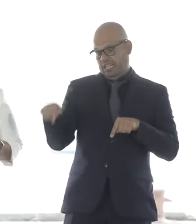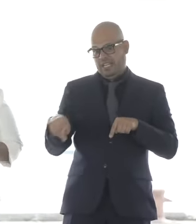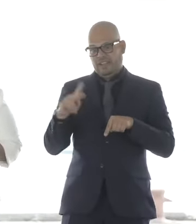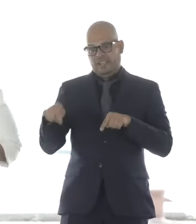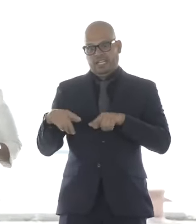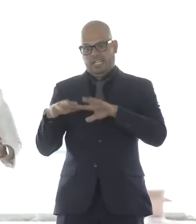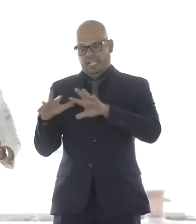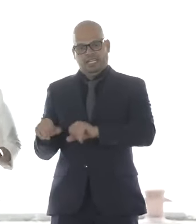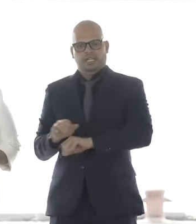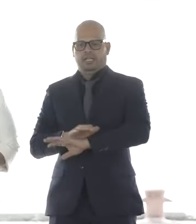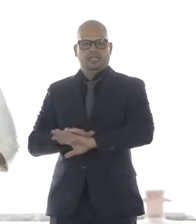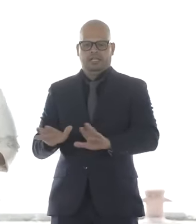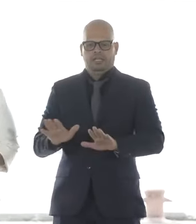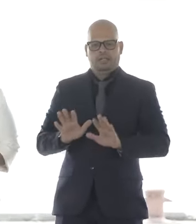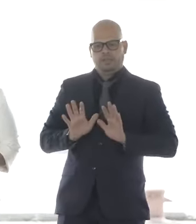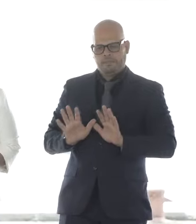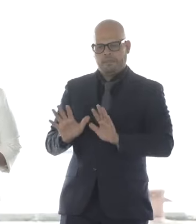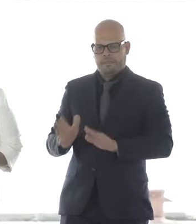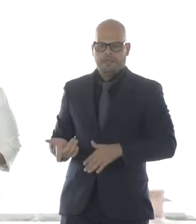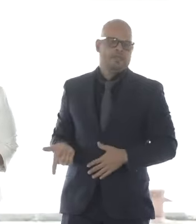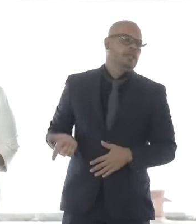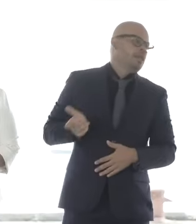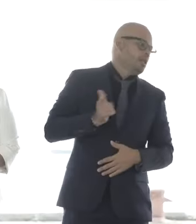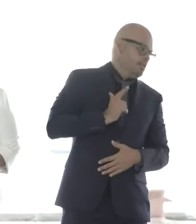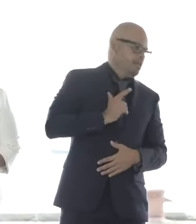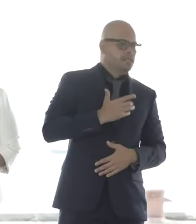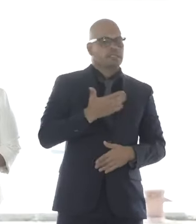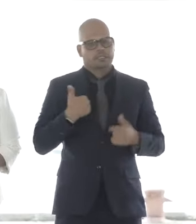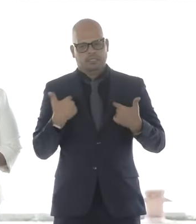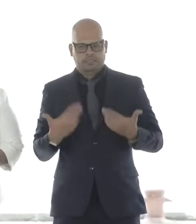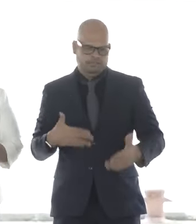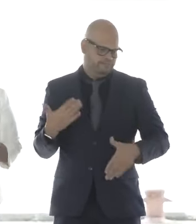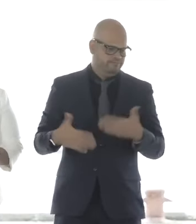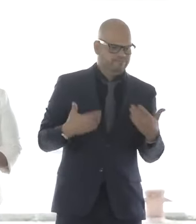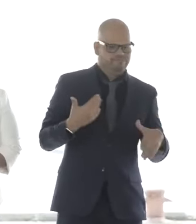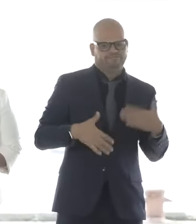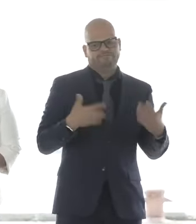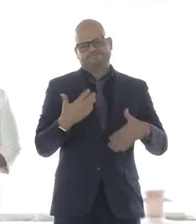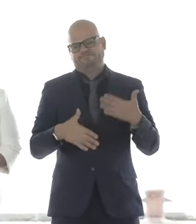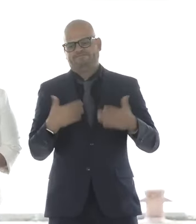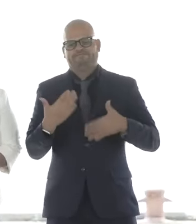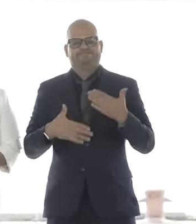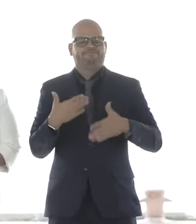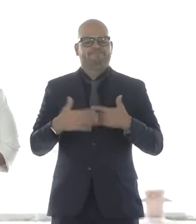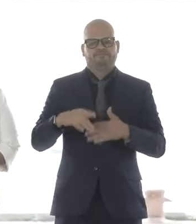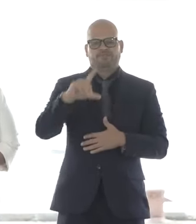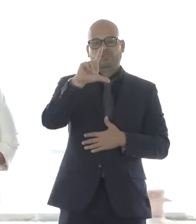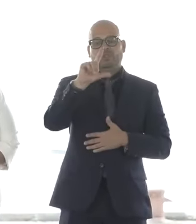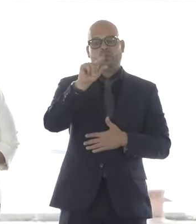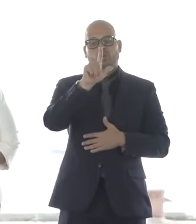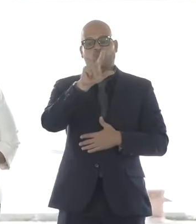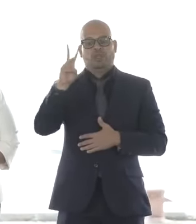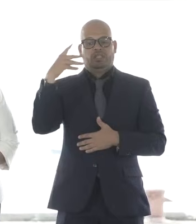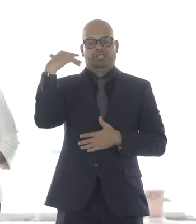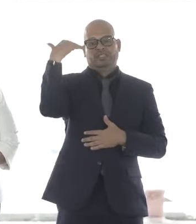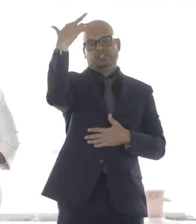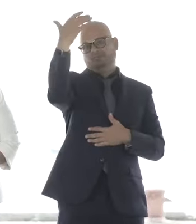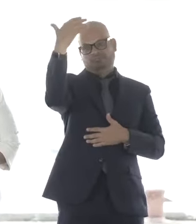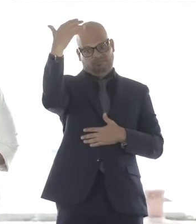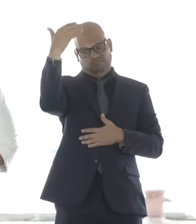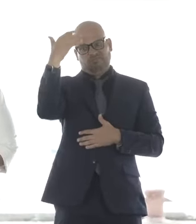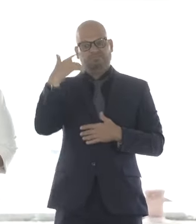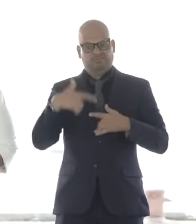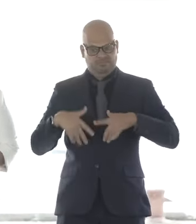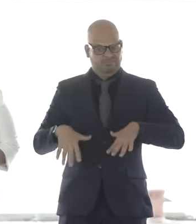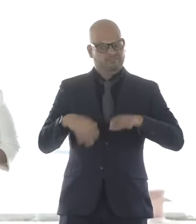So there's lots of stories to tell as we think about 2026, and we're going to have lots of events and parties. will also be Salem's 400th anniversary